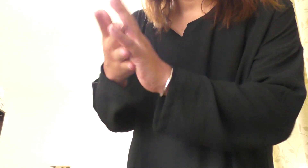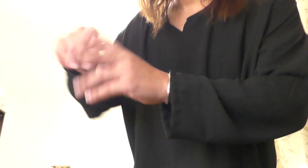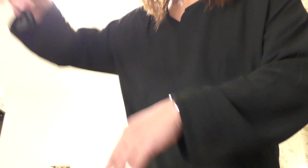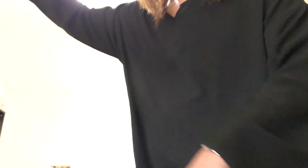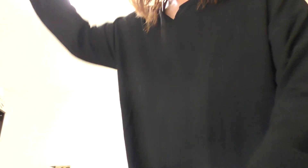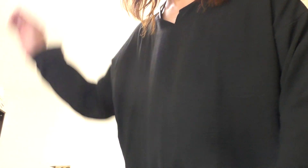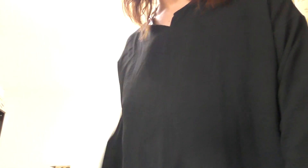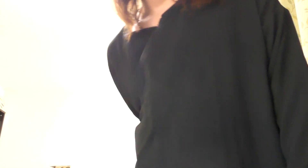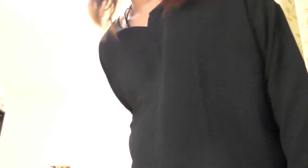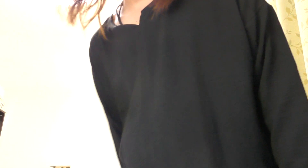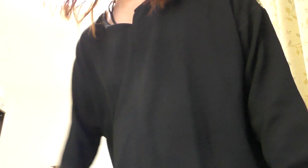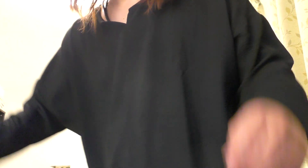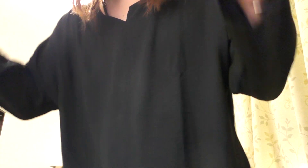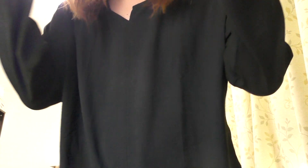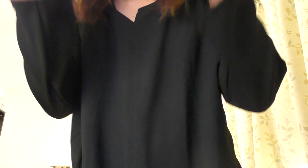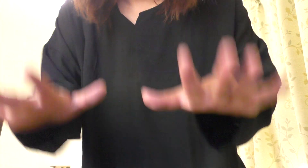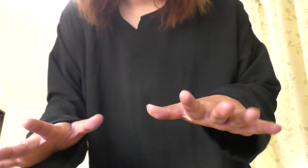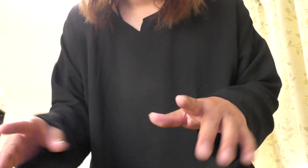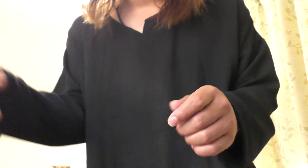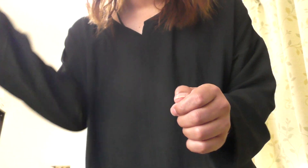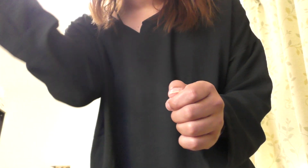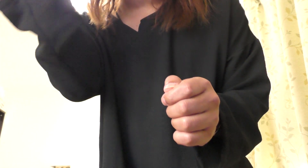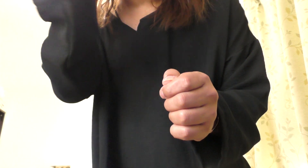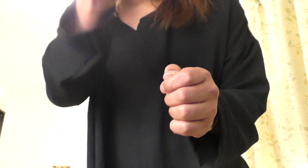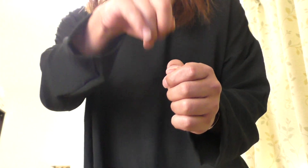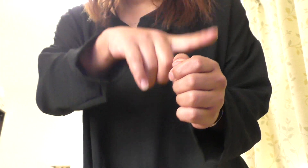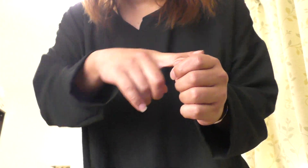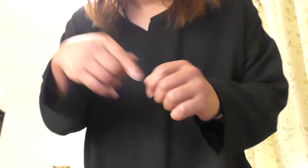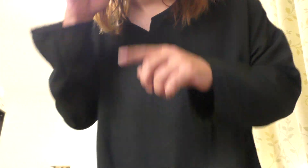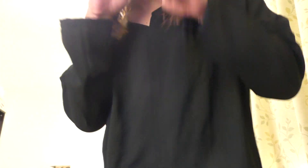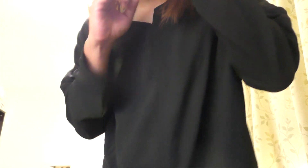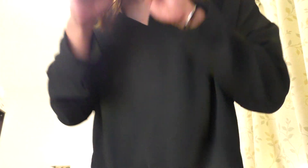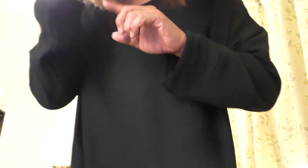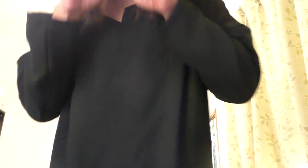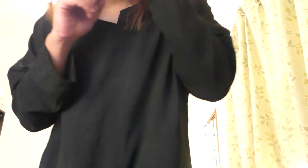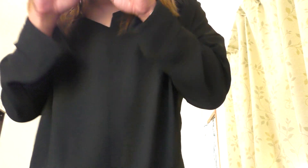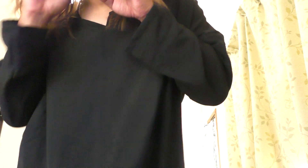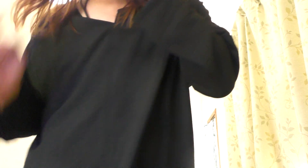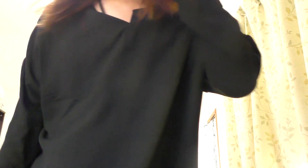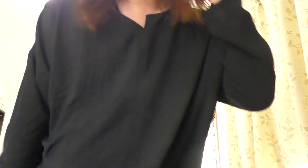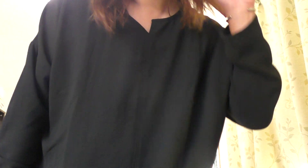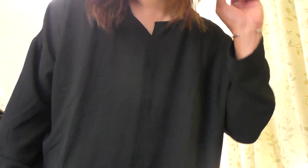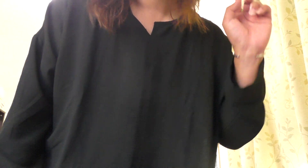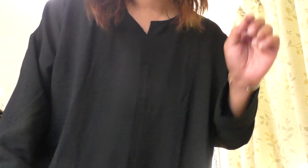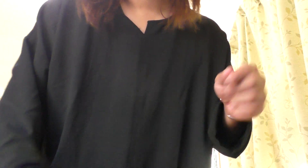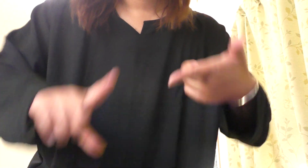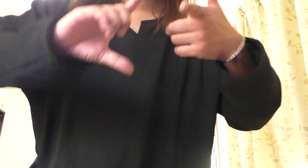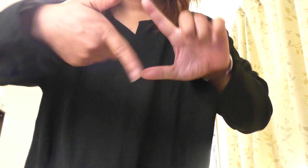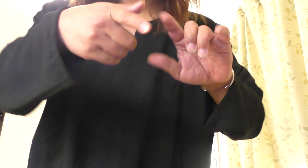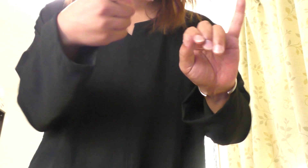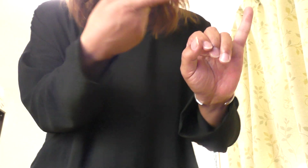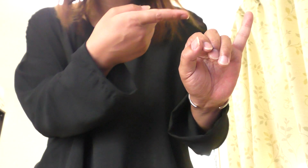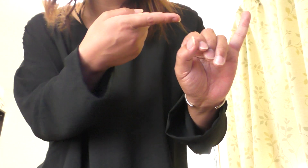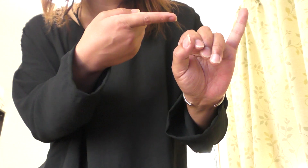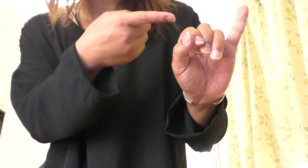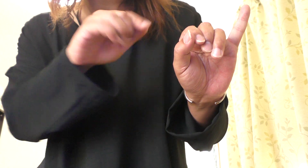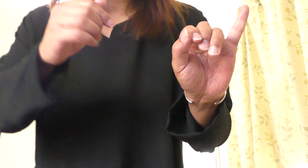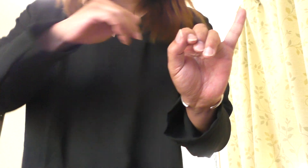gave it away This year, deceiving from tears I gave it to someone